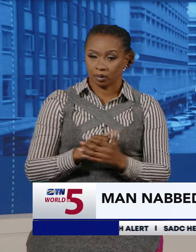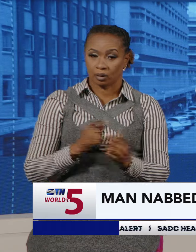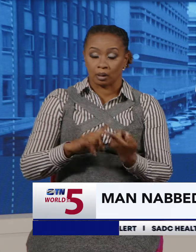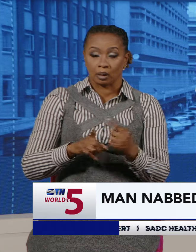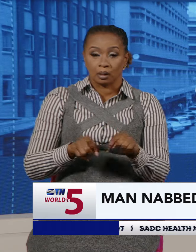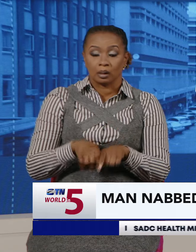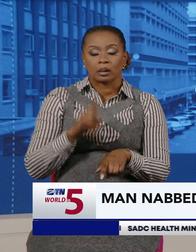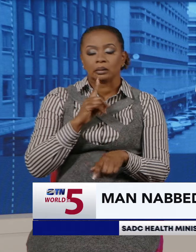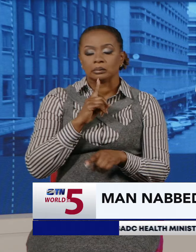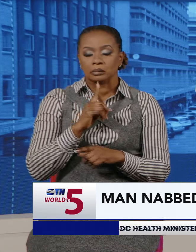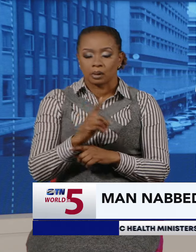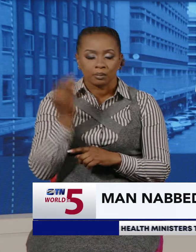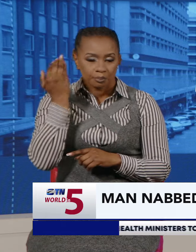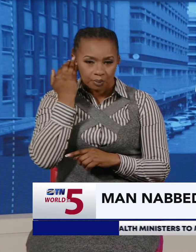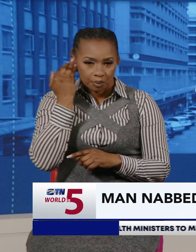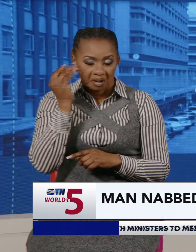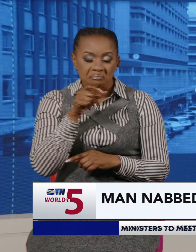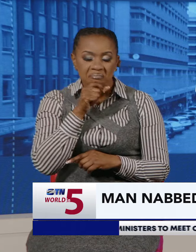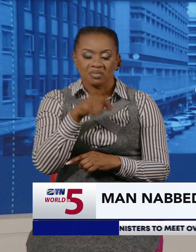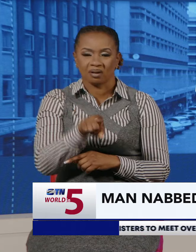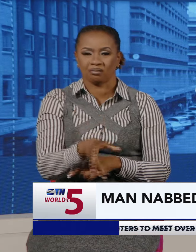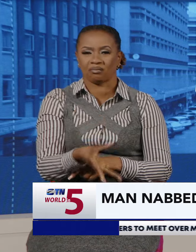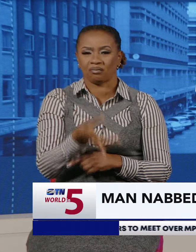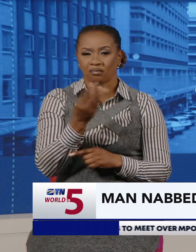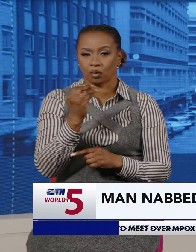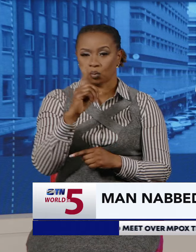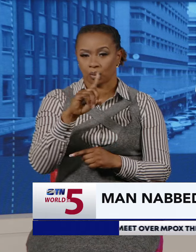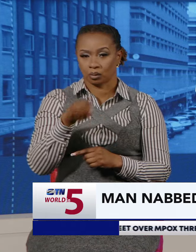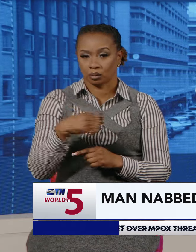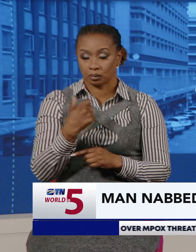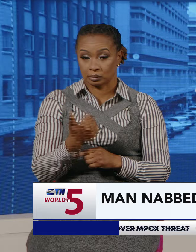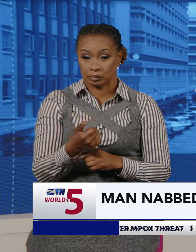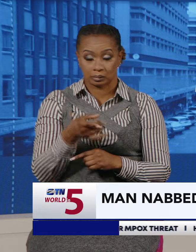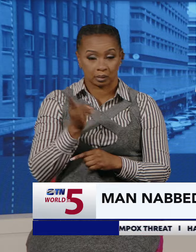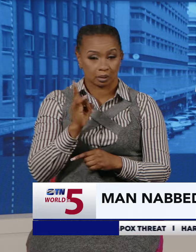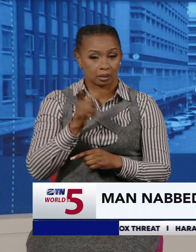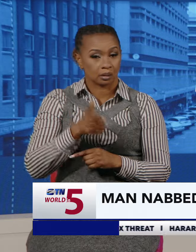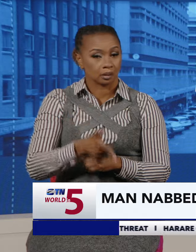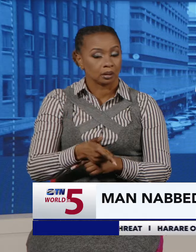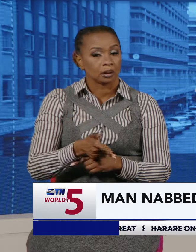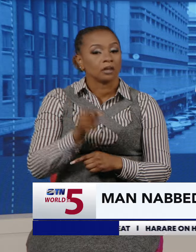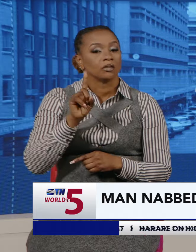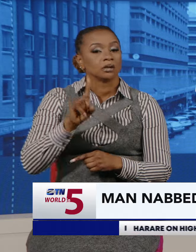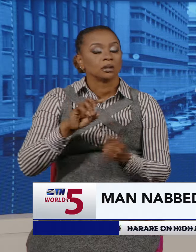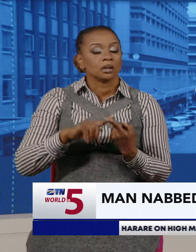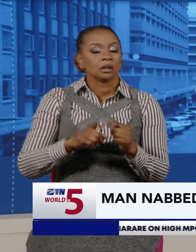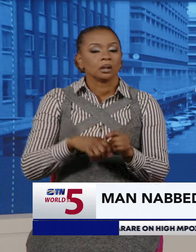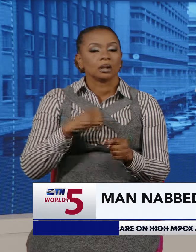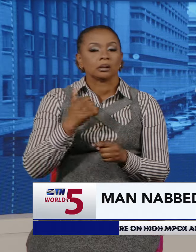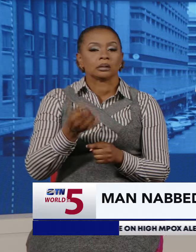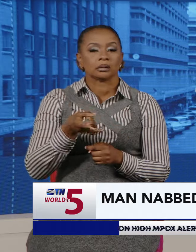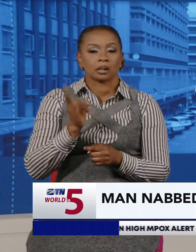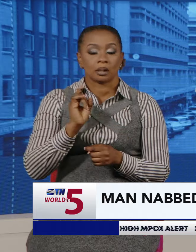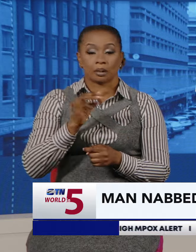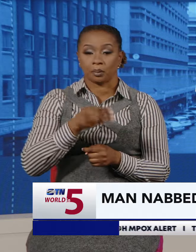Allegations are that the accused person was found in possession of 1,600 litres of diesel and 600 litres of